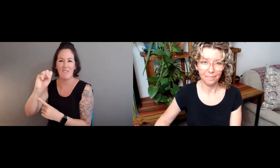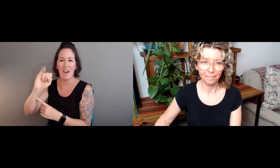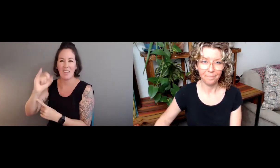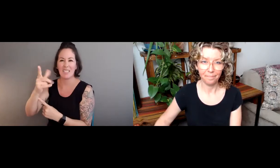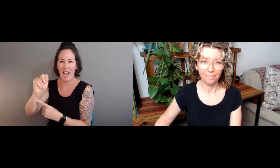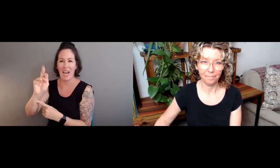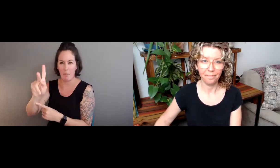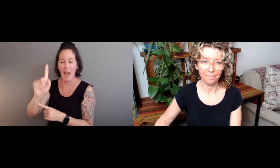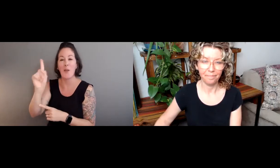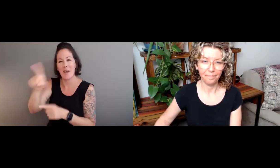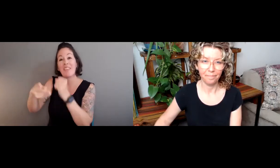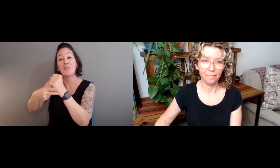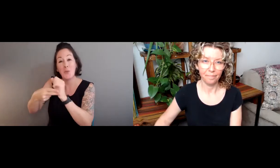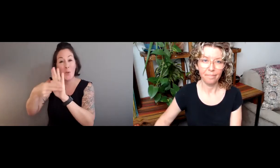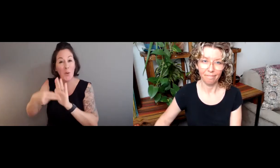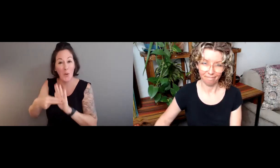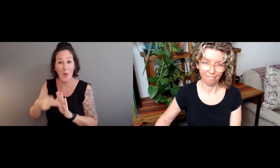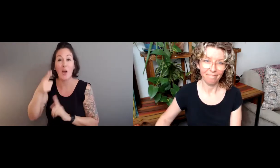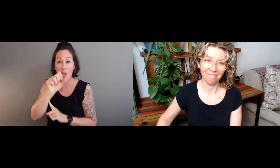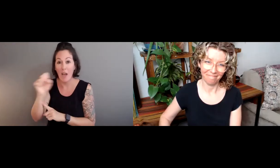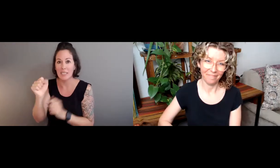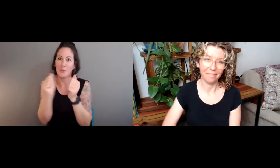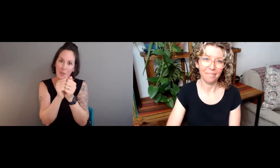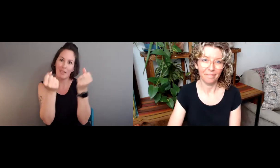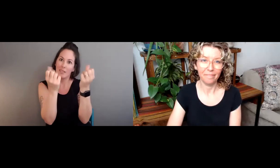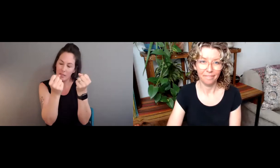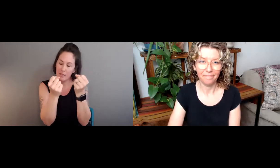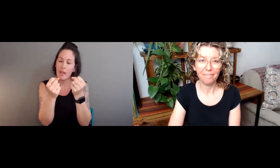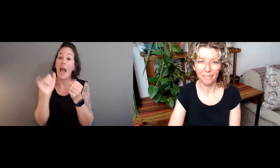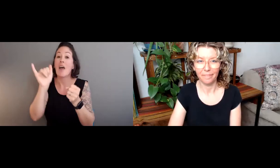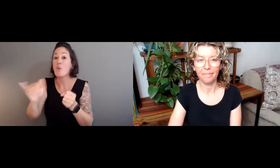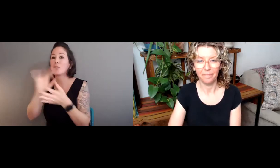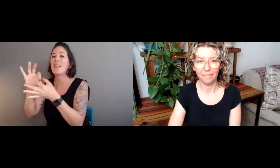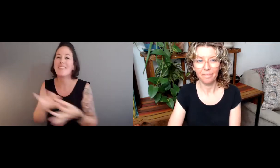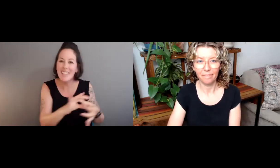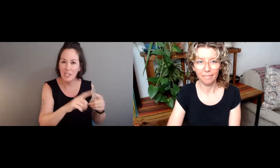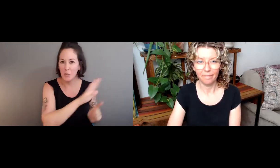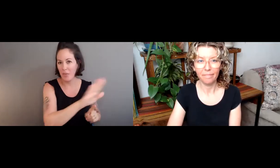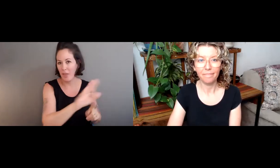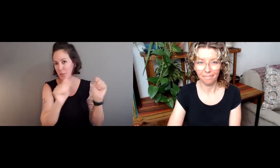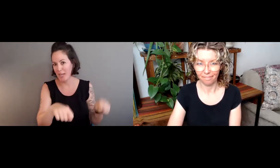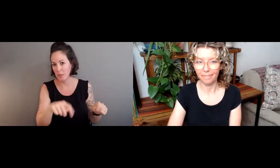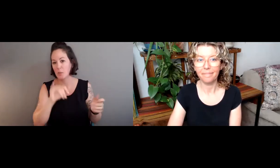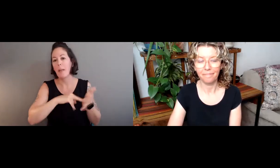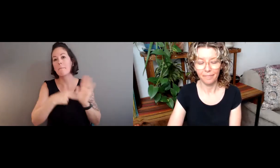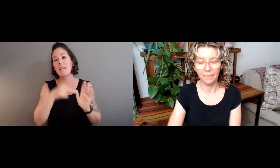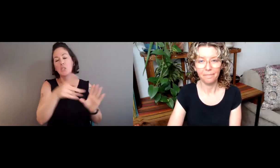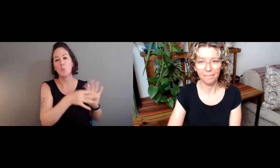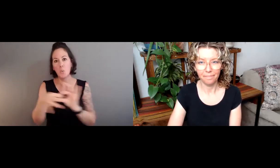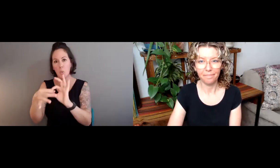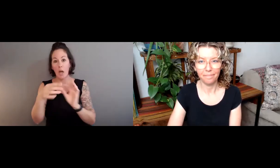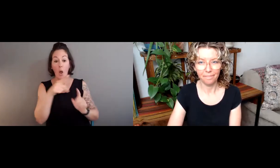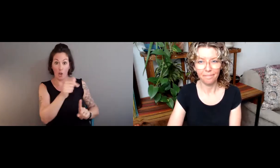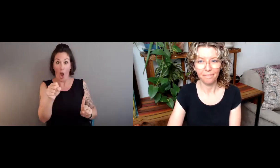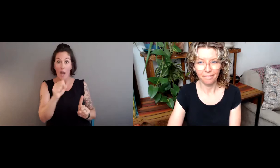linguistic documentation or a corpus process, have the sign bank where they store these annotations. And those are tied to